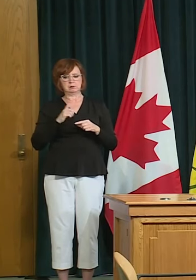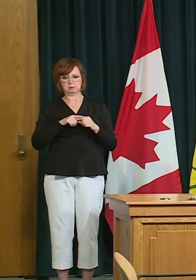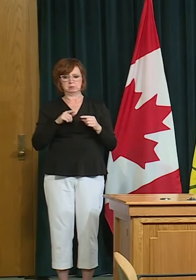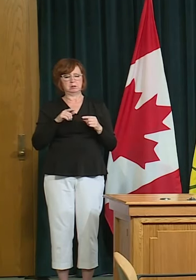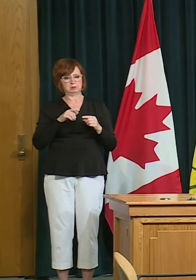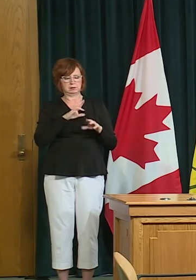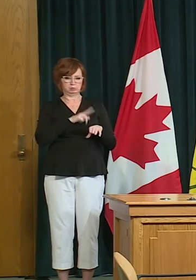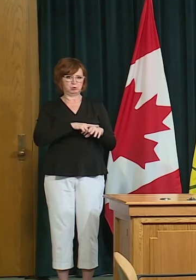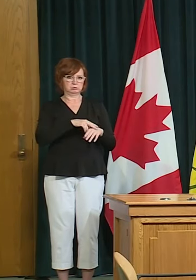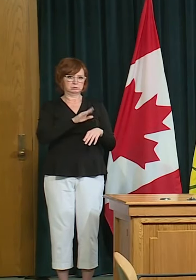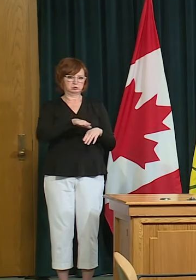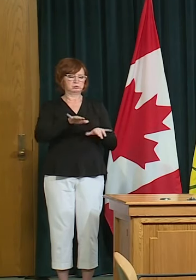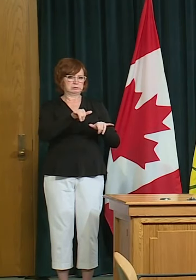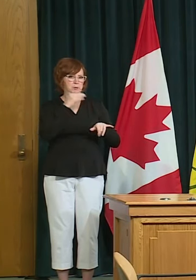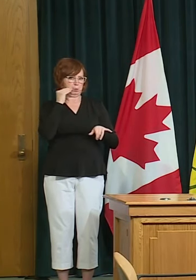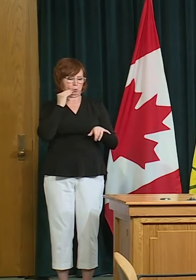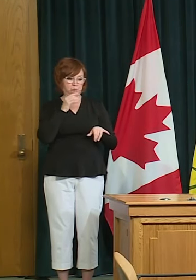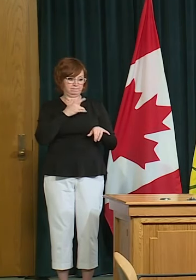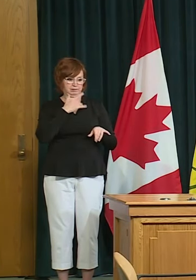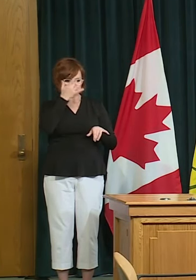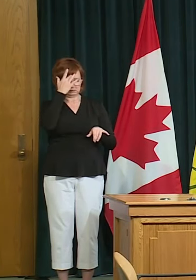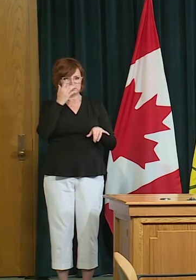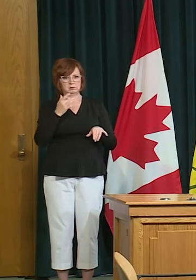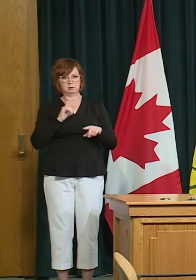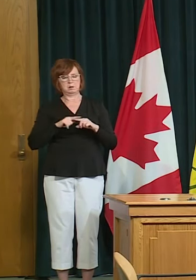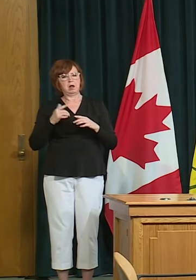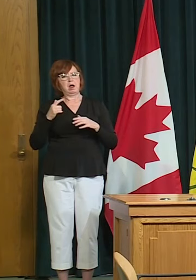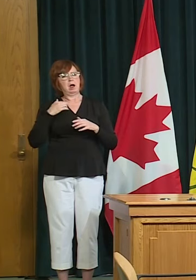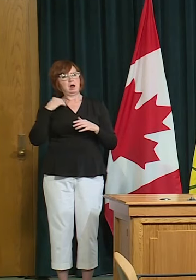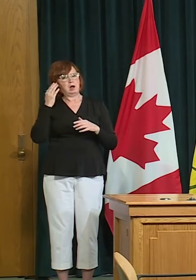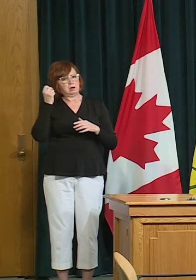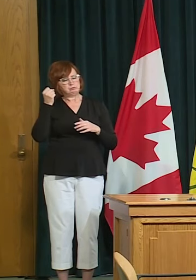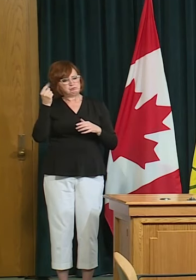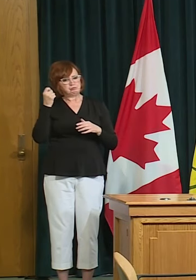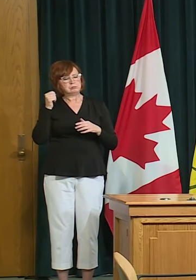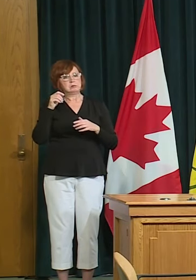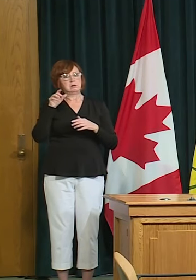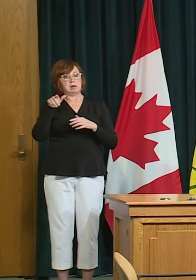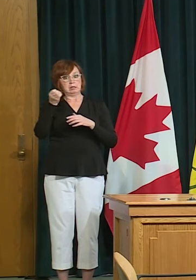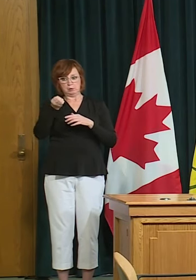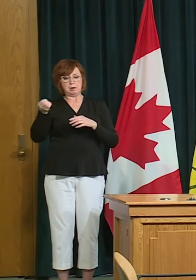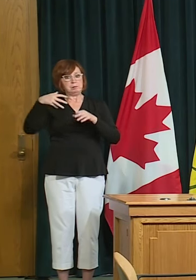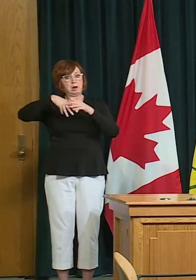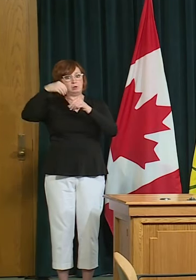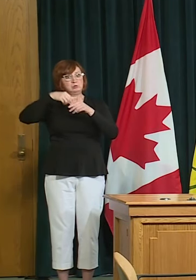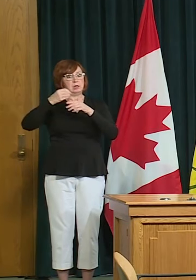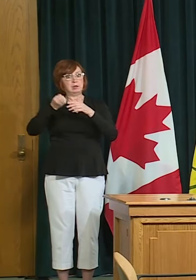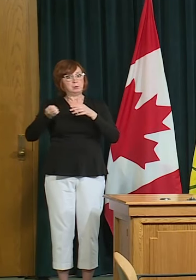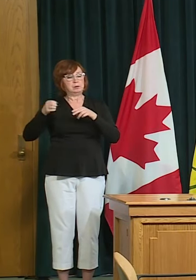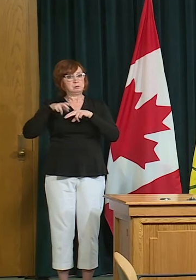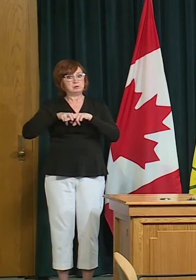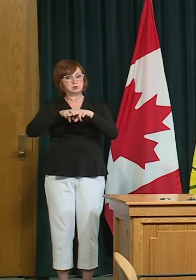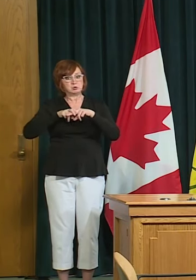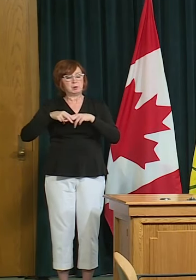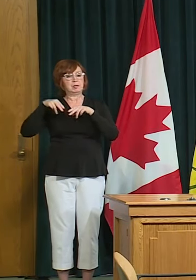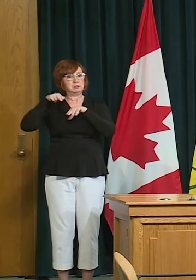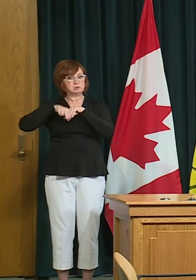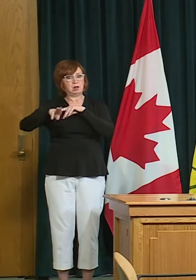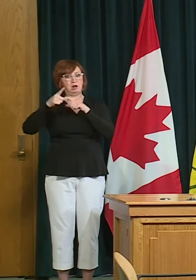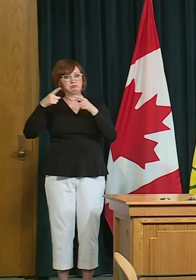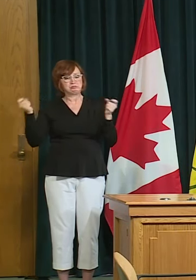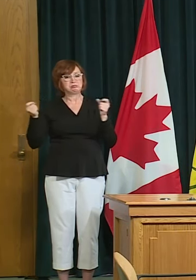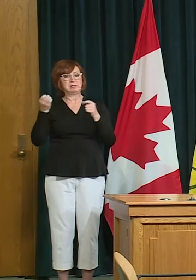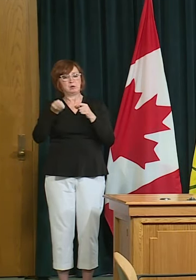transmission risk in those outdoor environments which are low risk as far as we can see and especially currently with low covert transmission